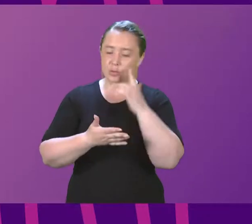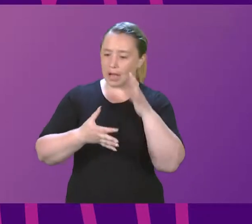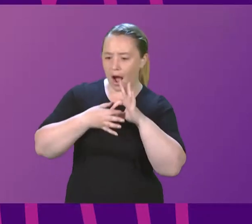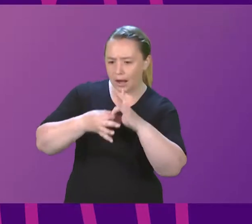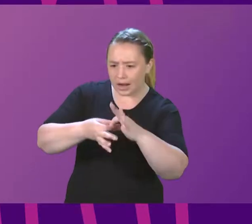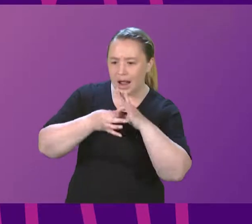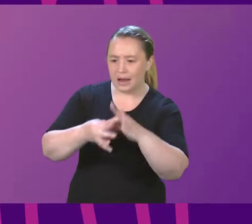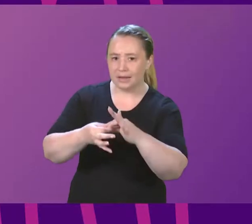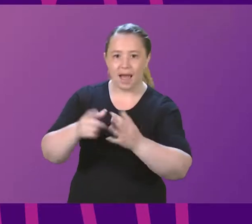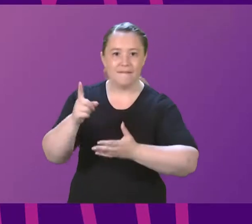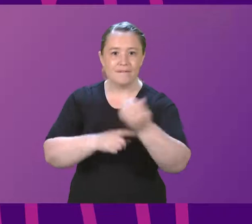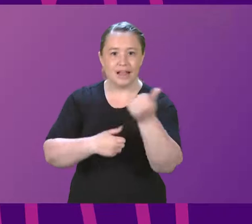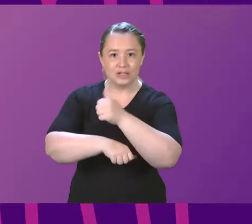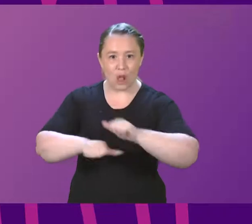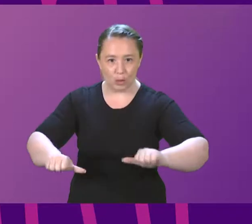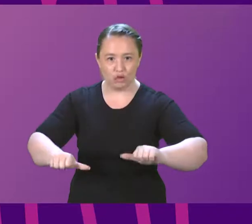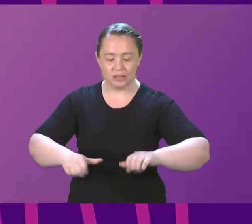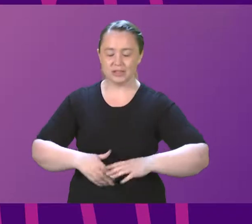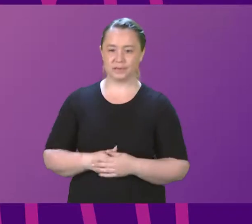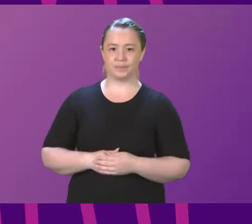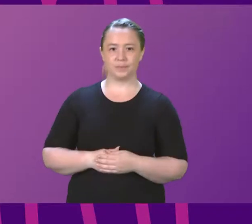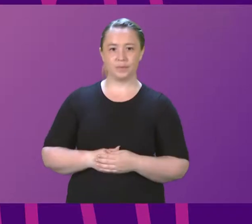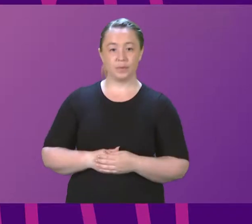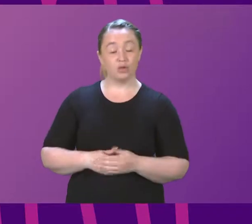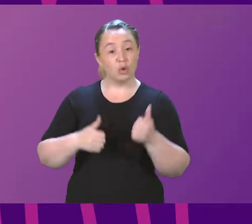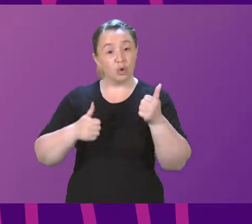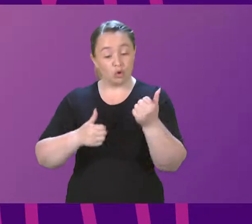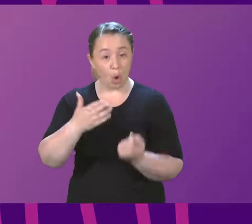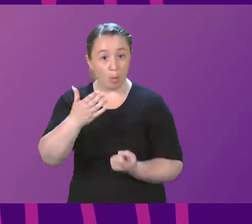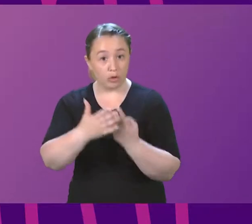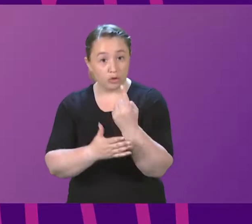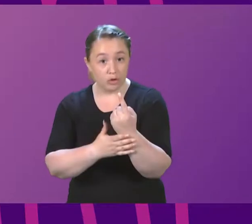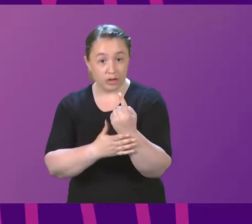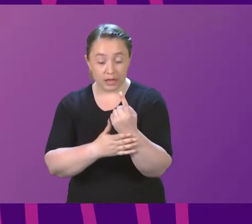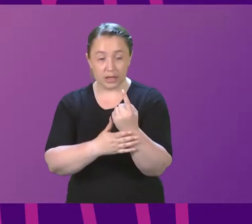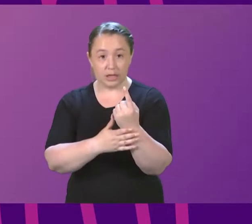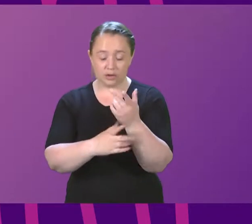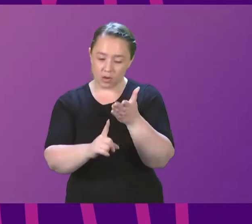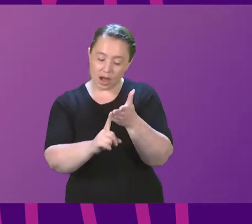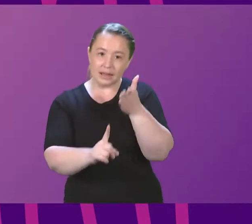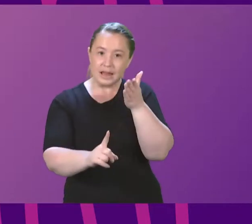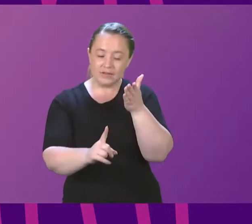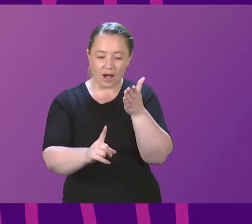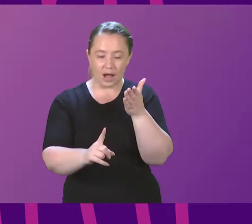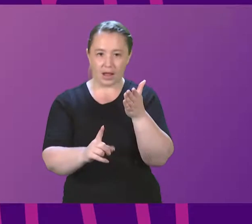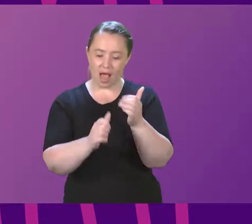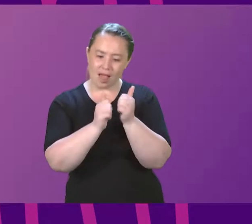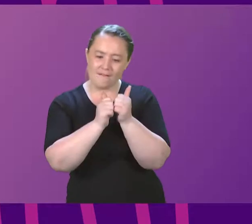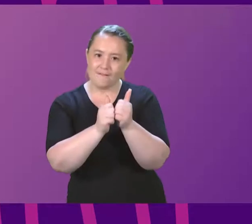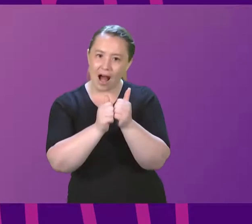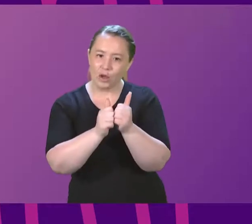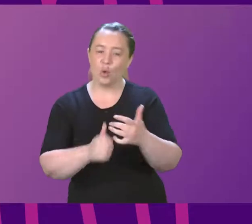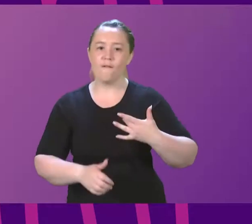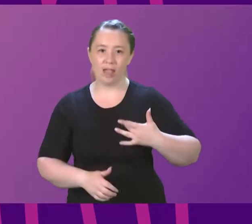This presents us the opportunity to see the value of life and what it can